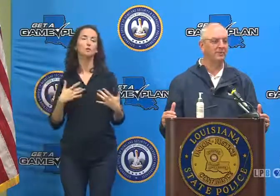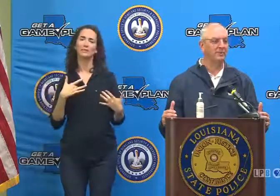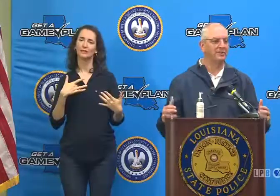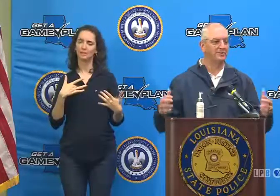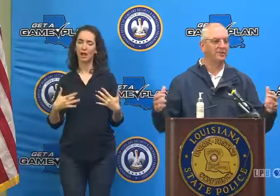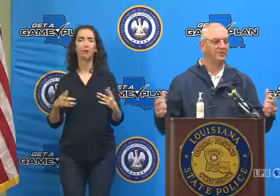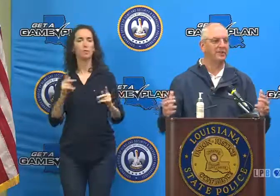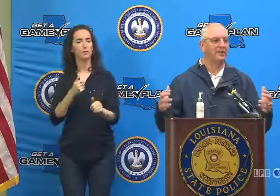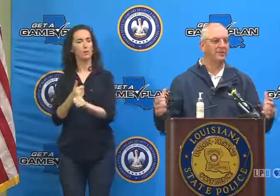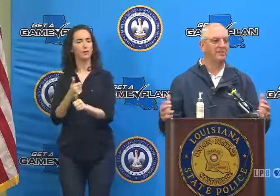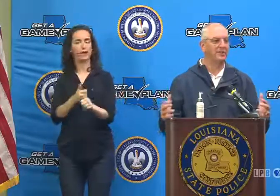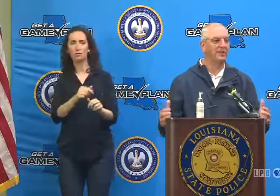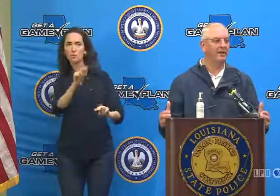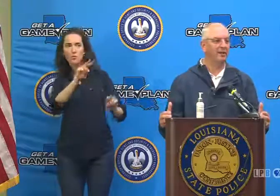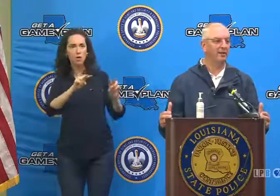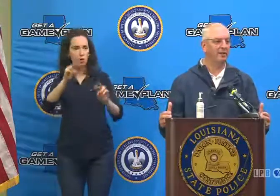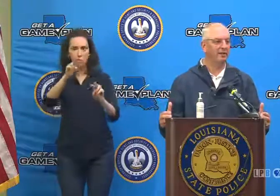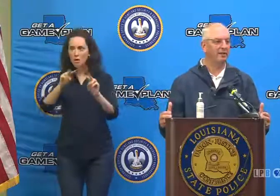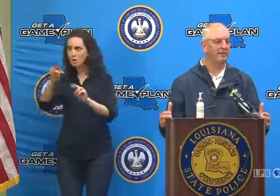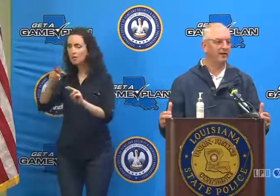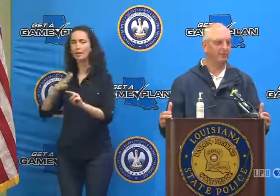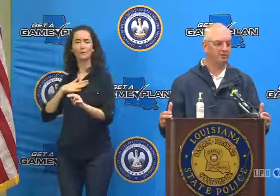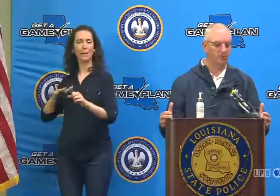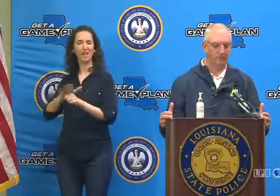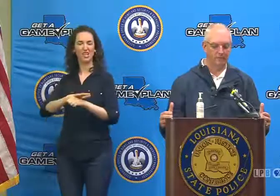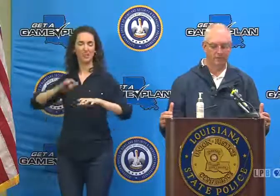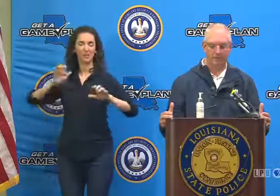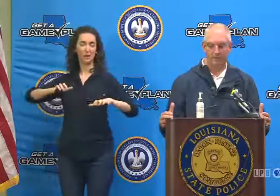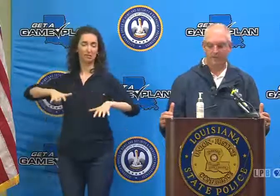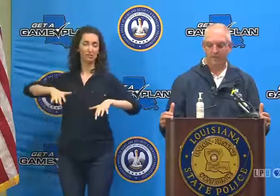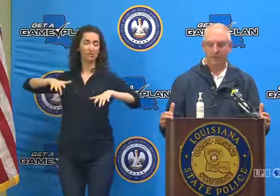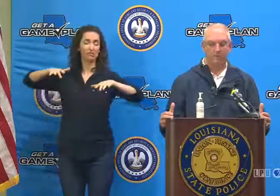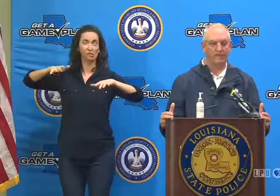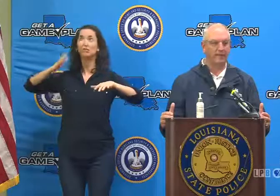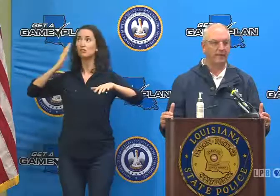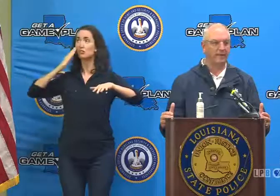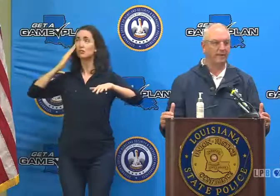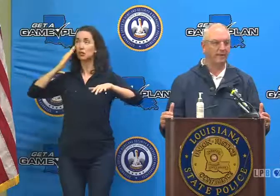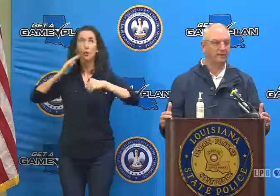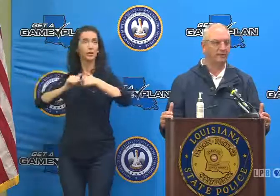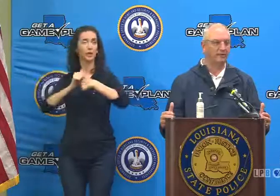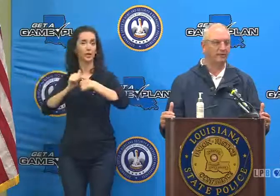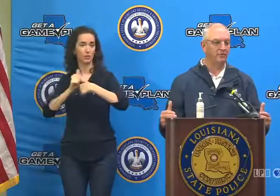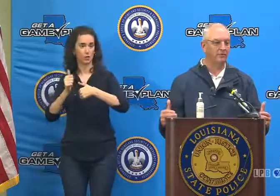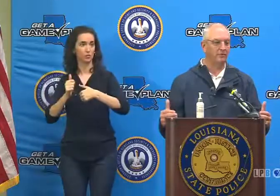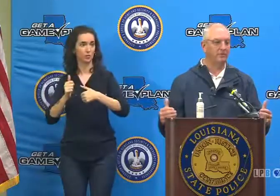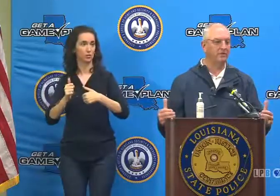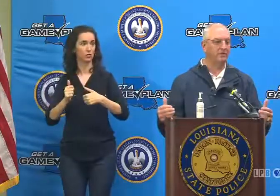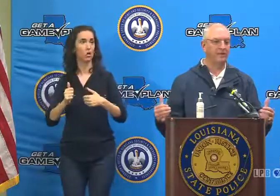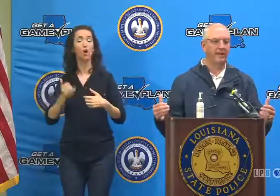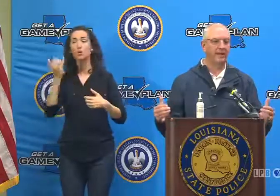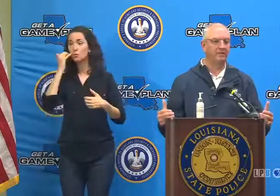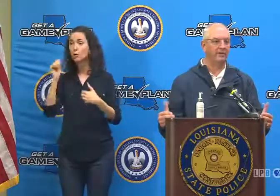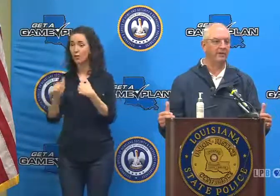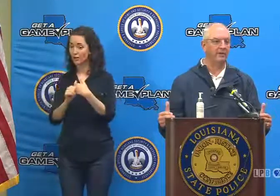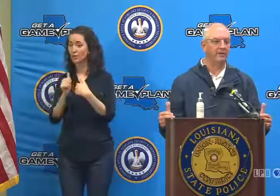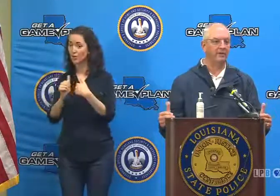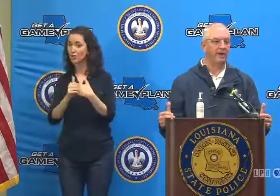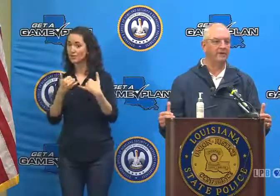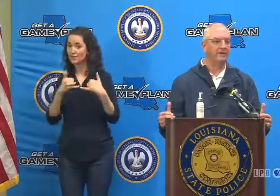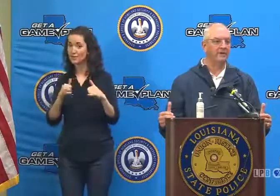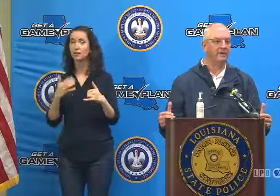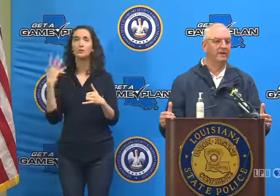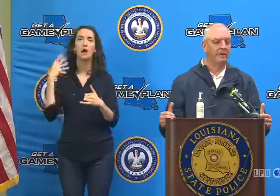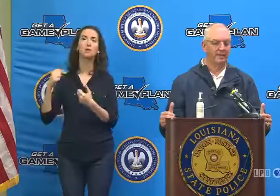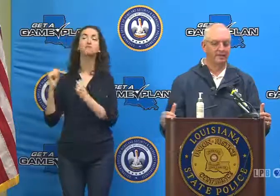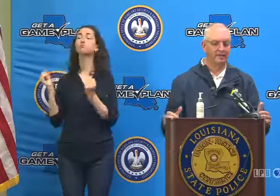good sense of when there's been enough rain in the area that these hazards are going to be present. And when they're present, just please don't get out there and